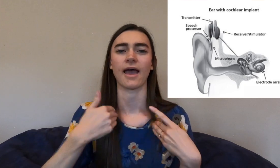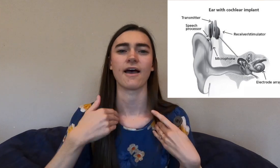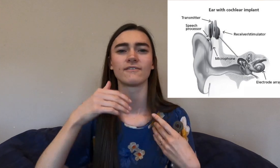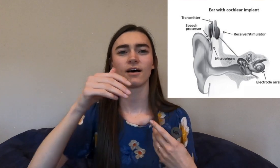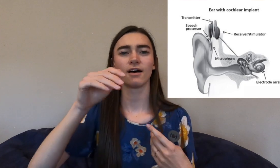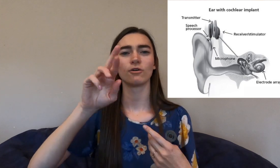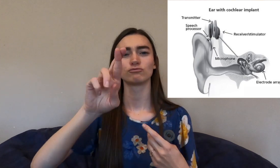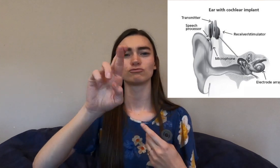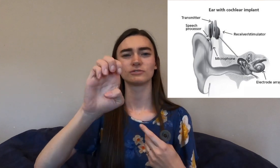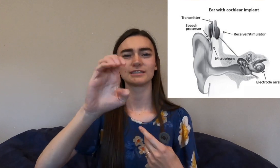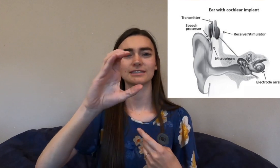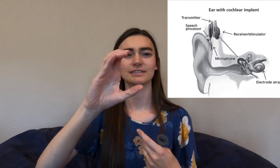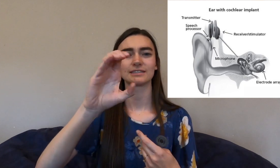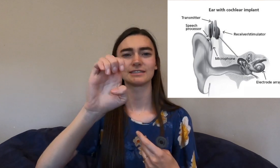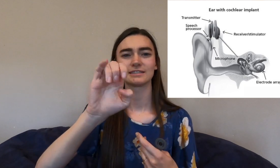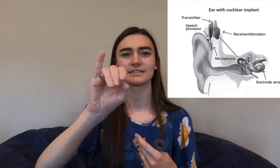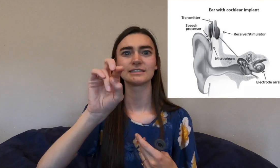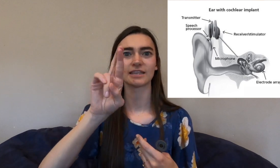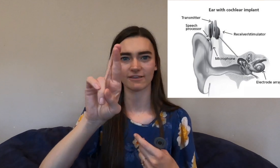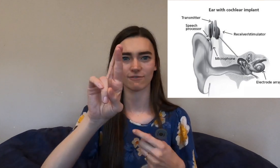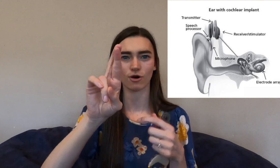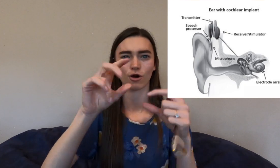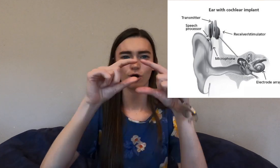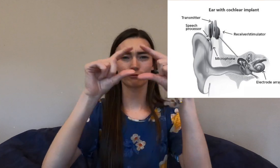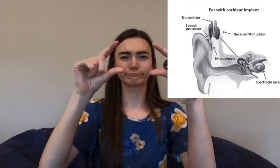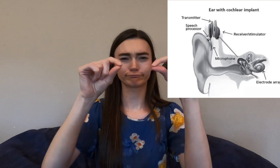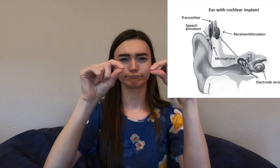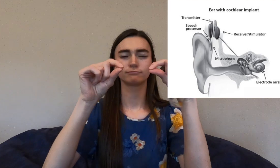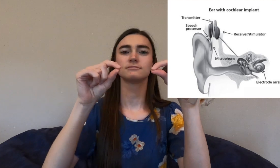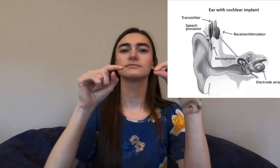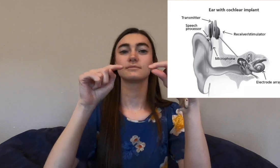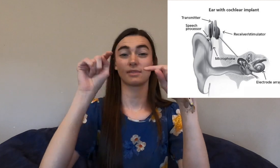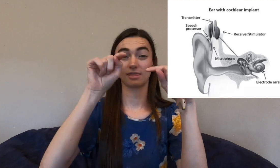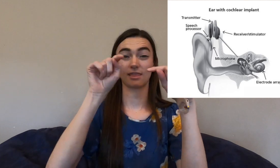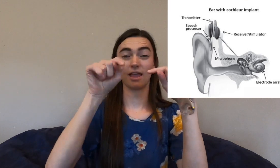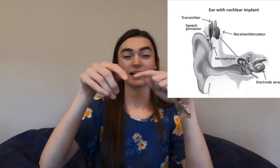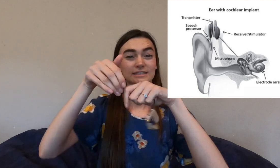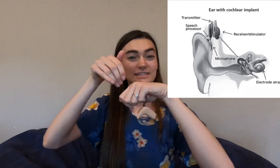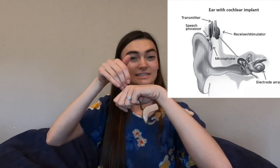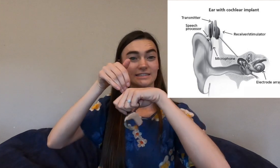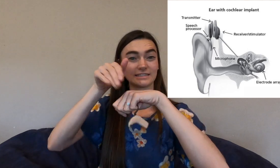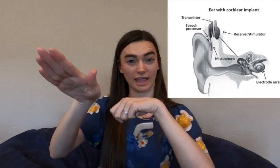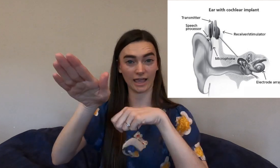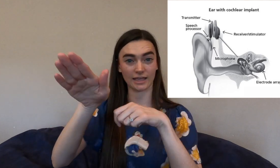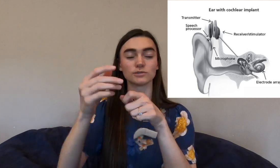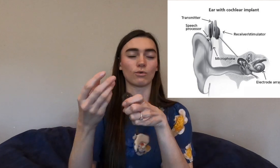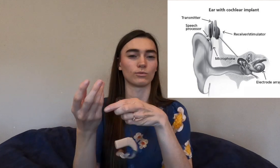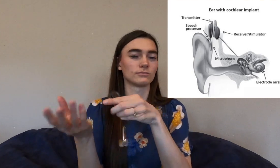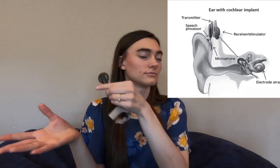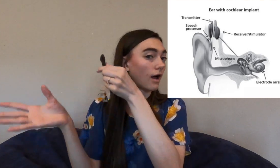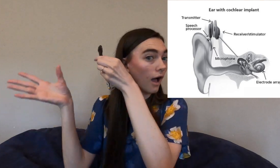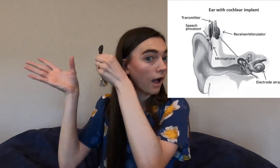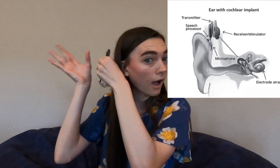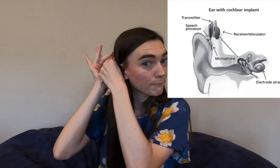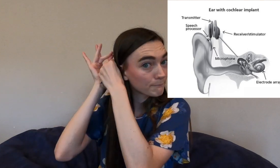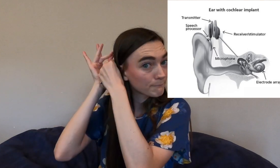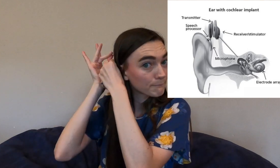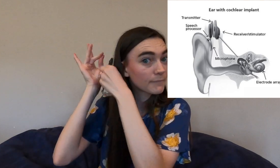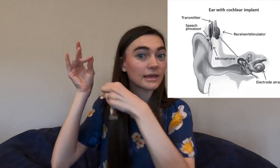So inside there's a magnet and a receiver. Once the transmitter is on